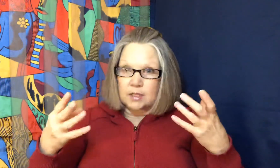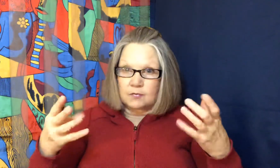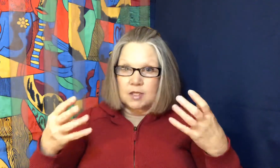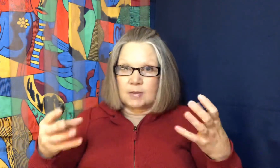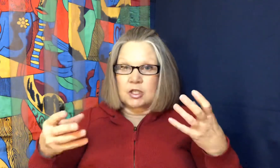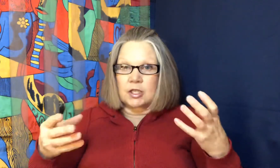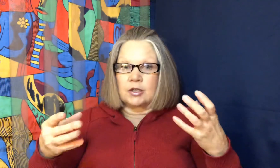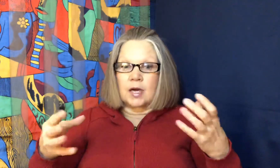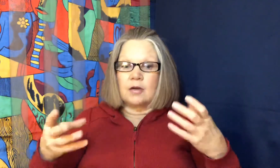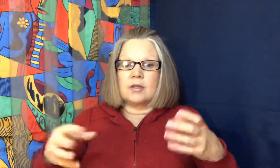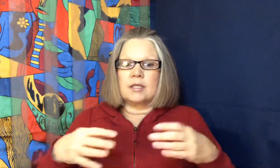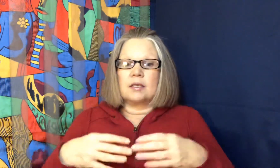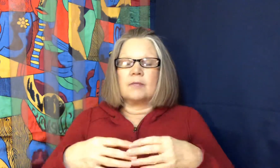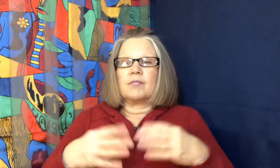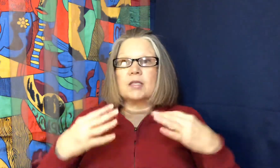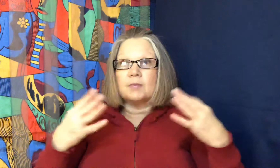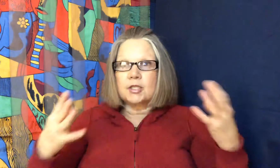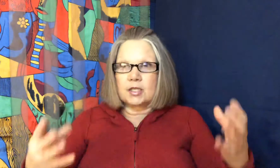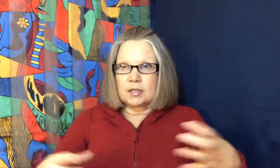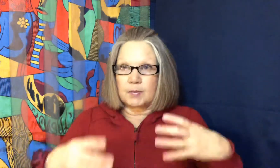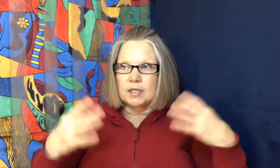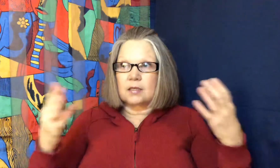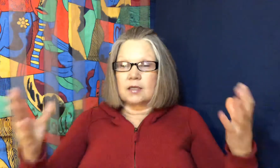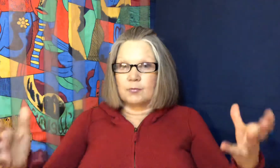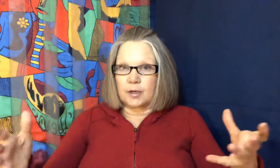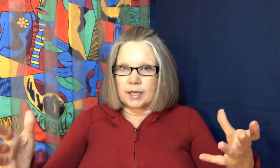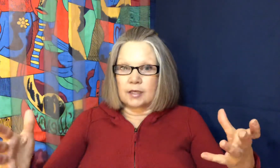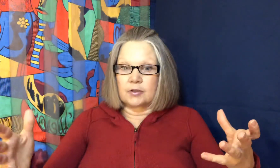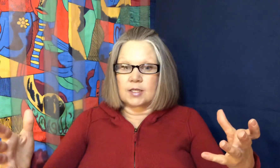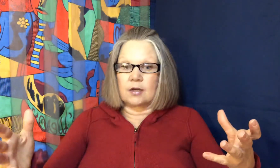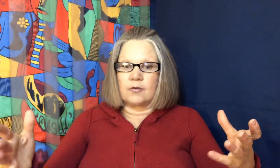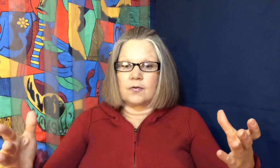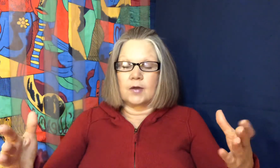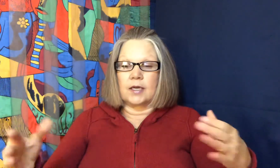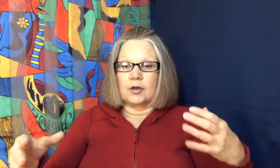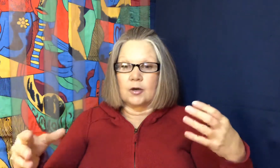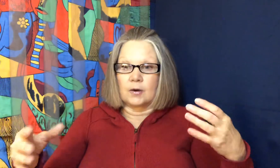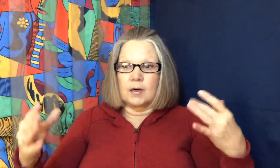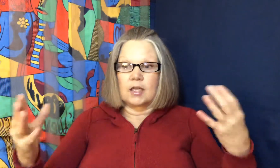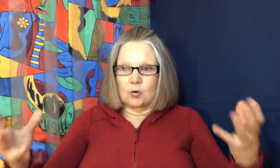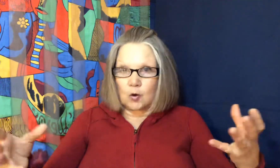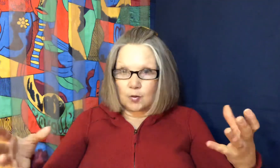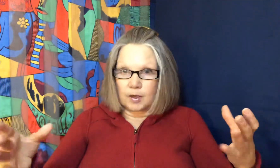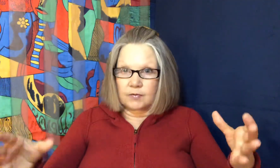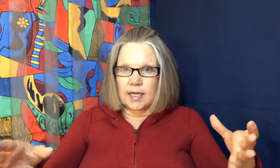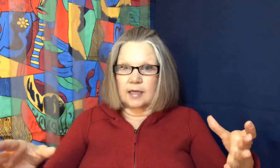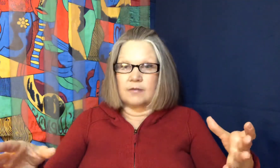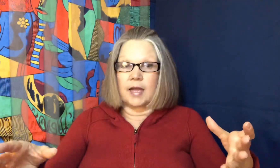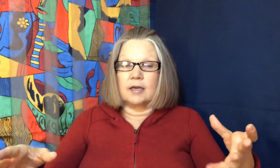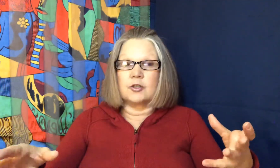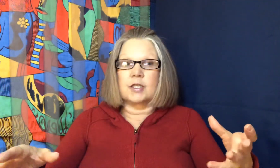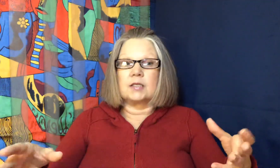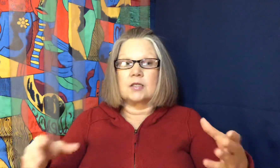of smudging your house and smudging is basically ridding yourself and your your home of negative energy so